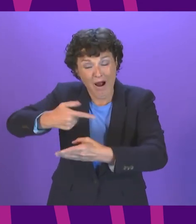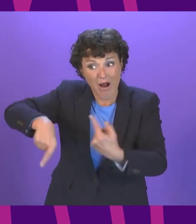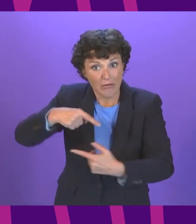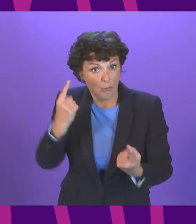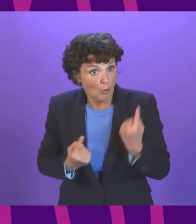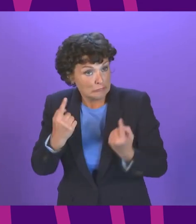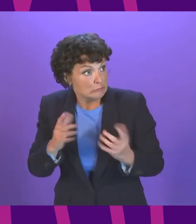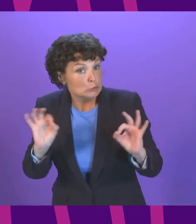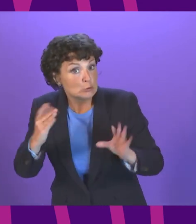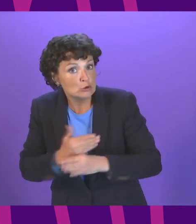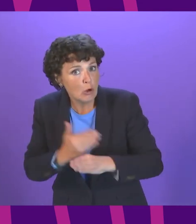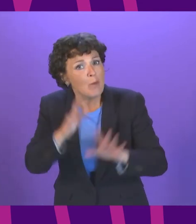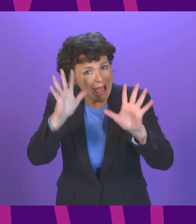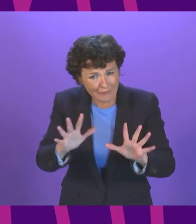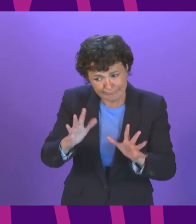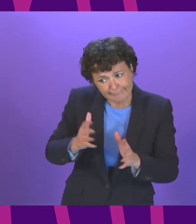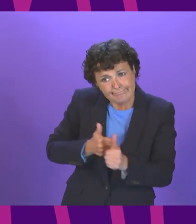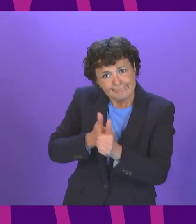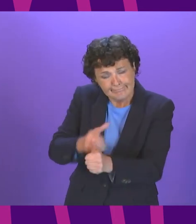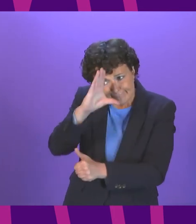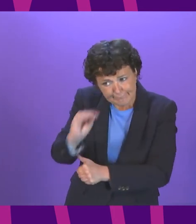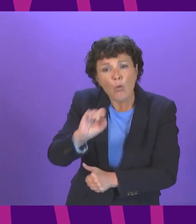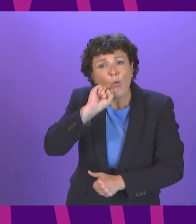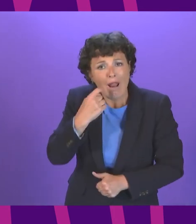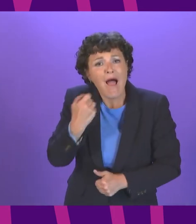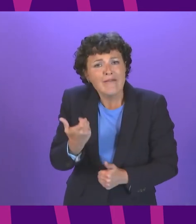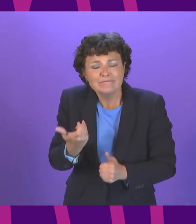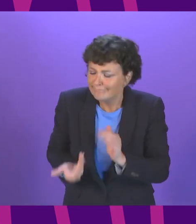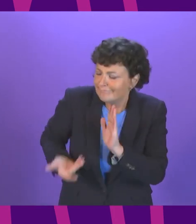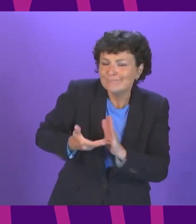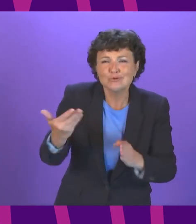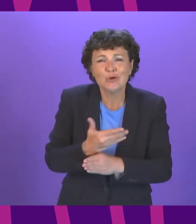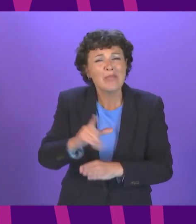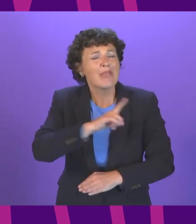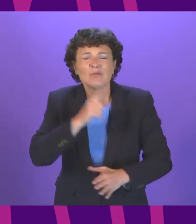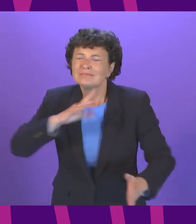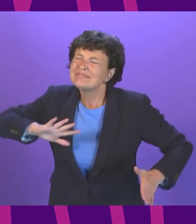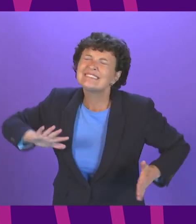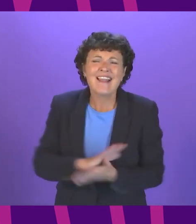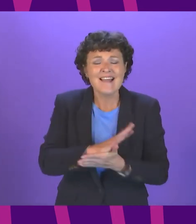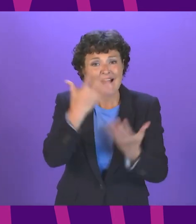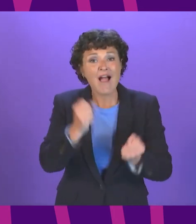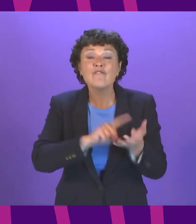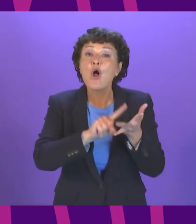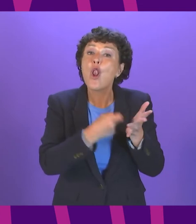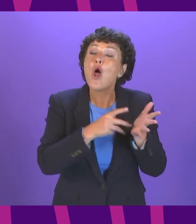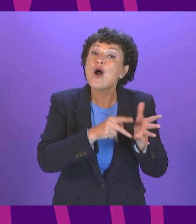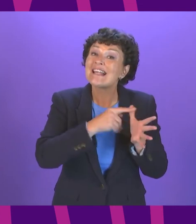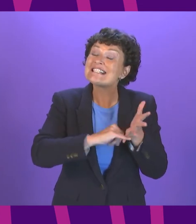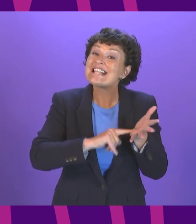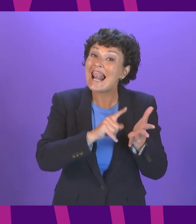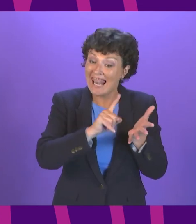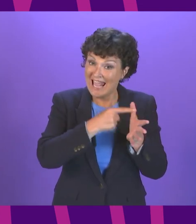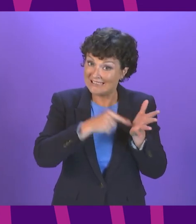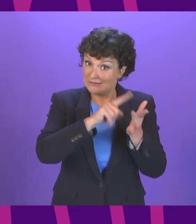and that's why I'm delighted that we have Lorna Slater's drive and expertise at the heart of government someone